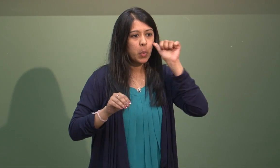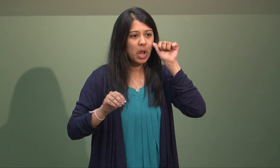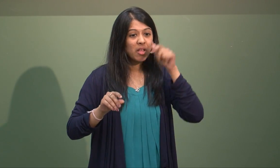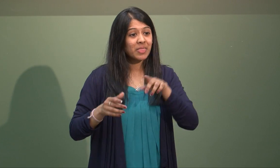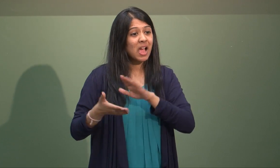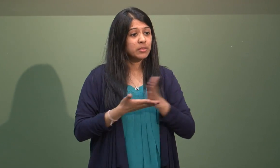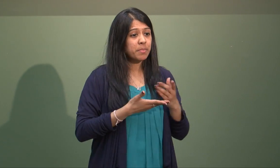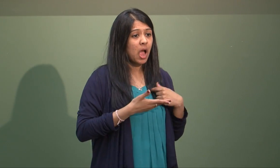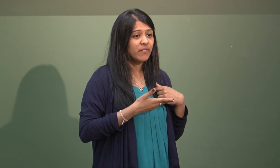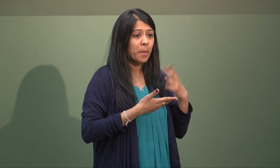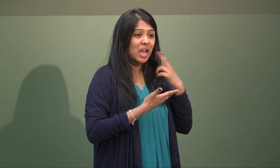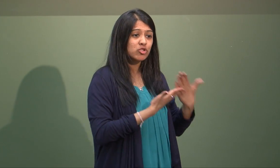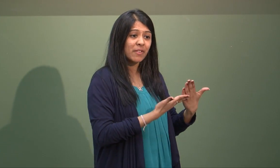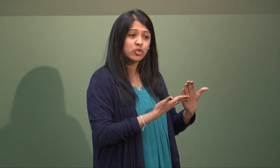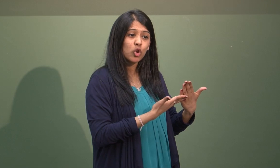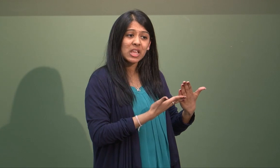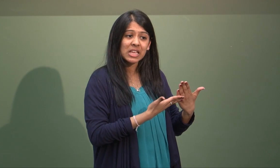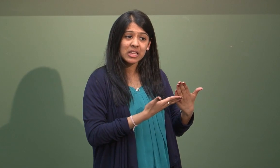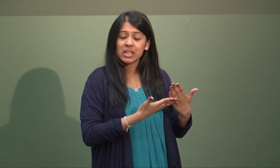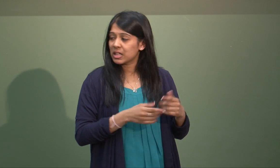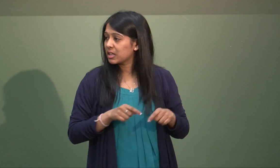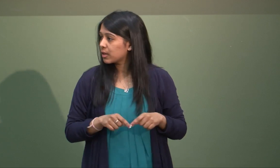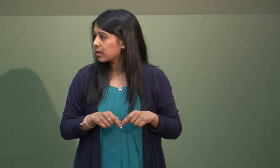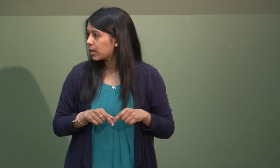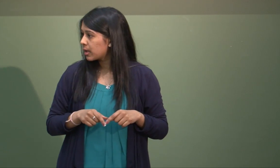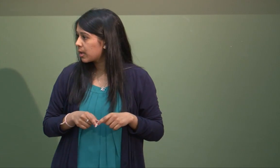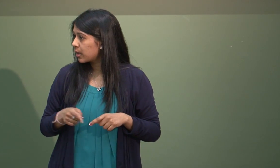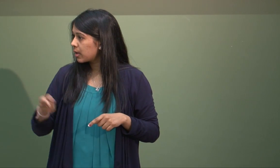areas so people could become more deaf aware. And that was part of my deaf studies.